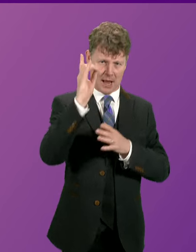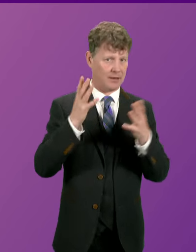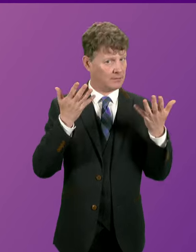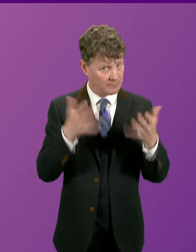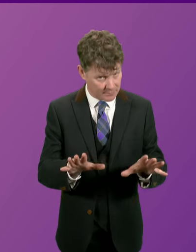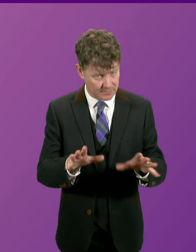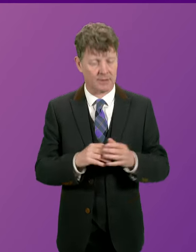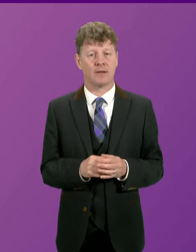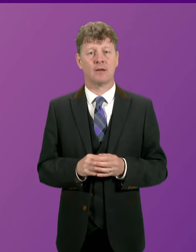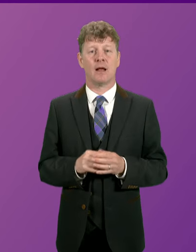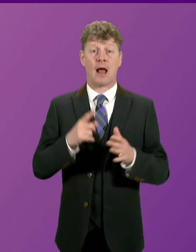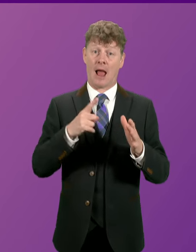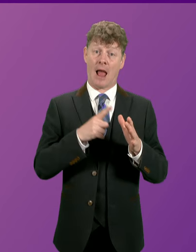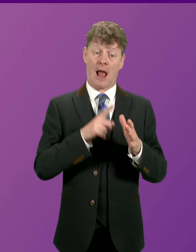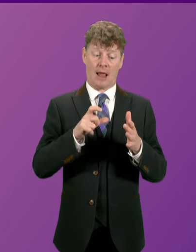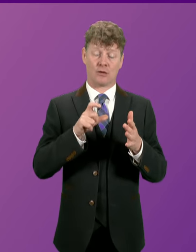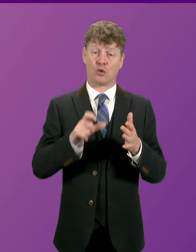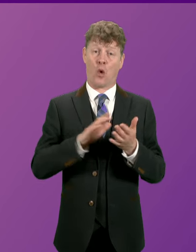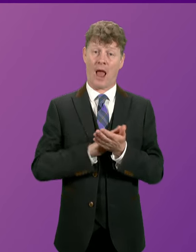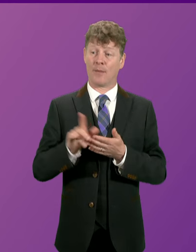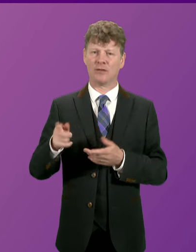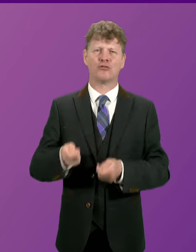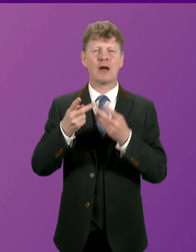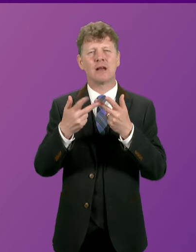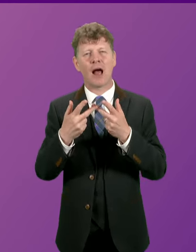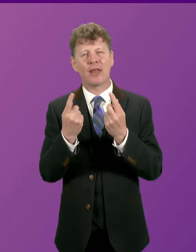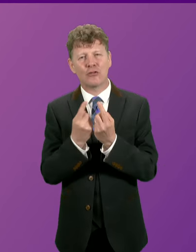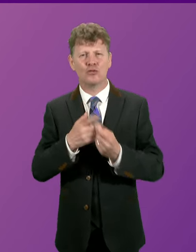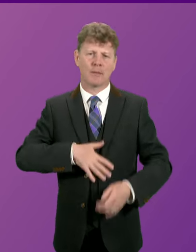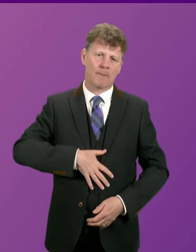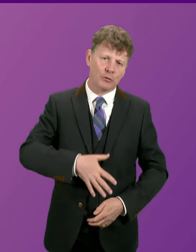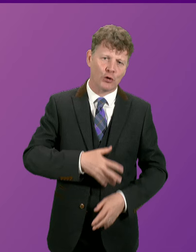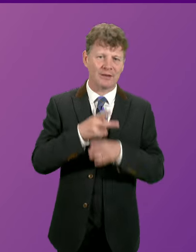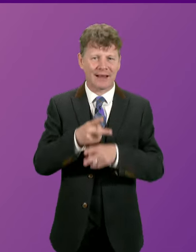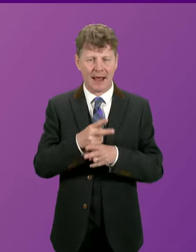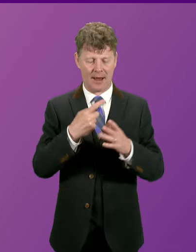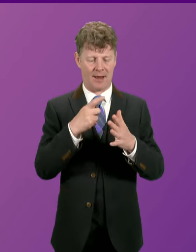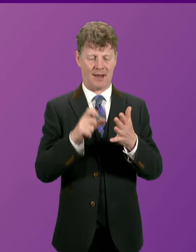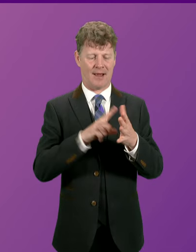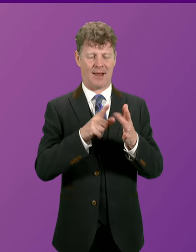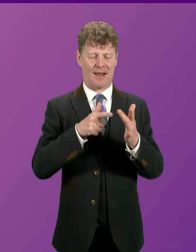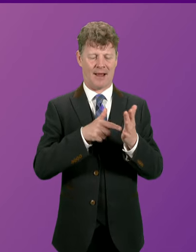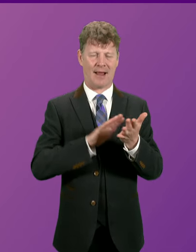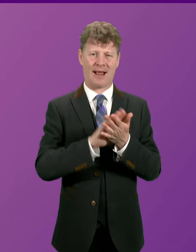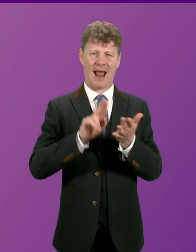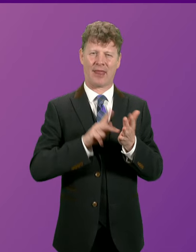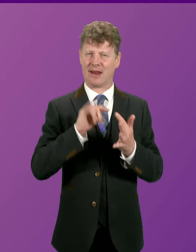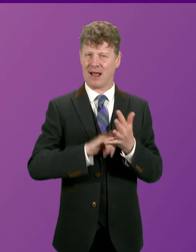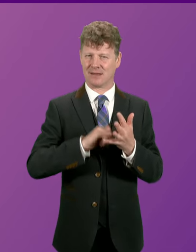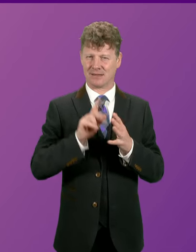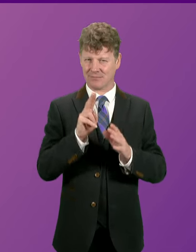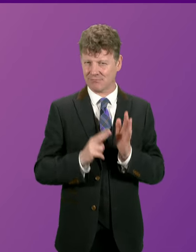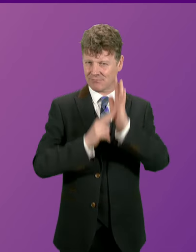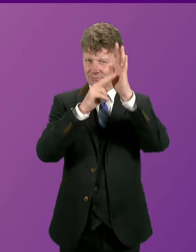Now, Mr Cole-Hamilton raises other issues about the maternity care in Caithness. As Mr Cole-Hamilton will